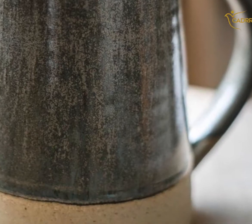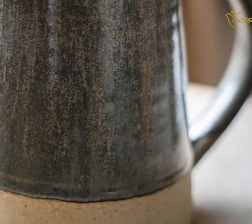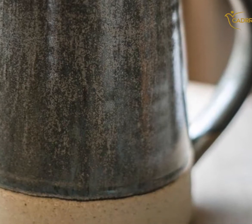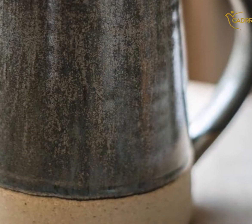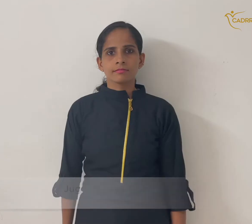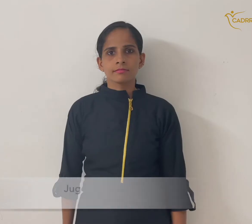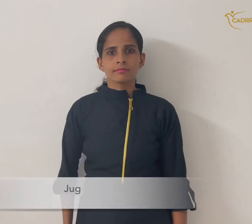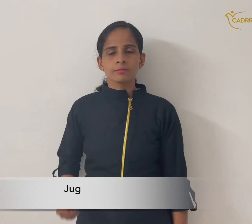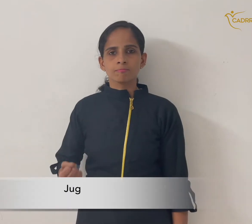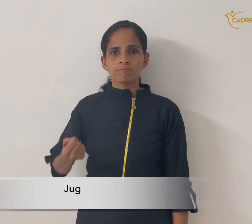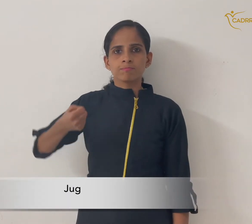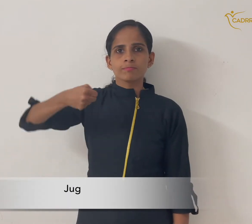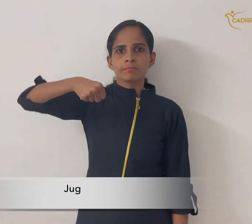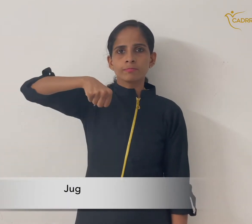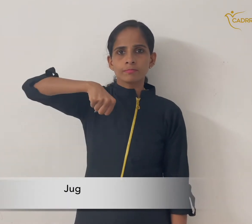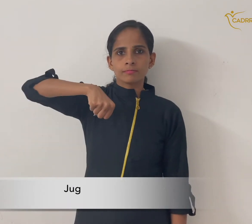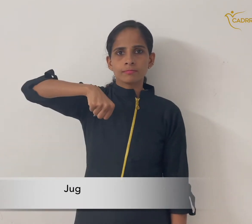grater jug jug